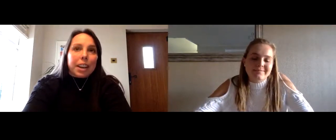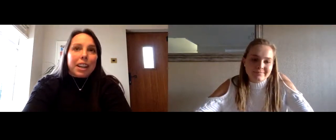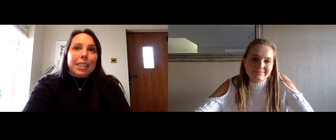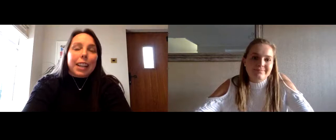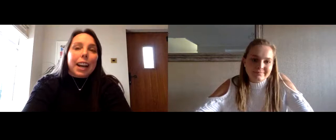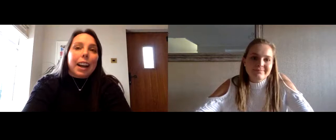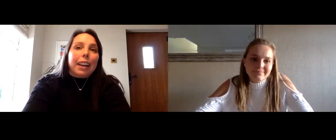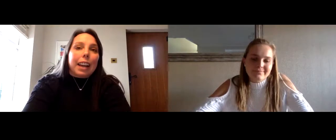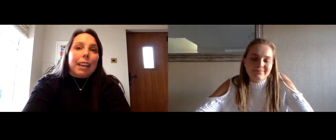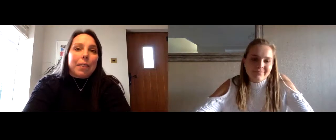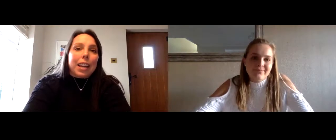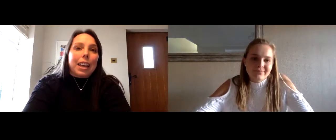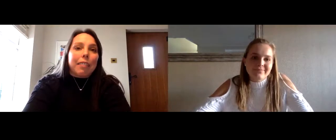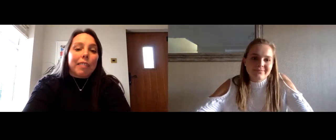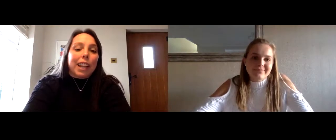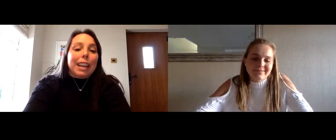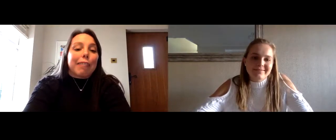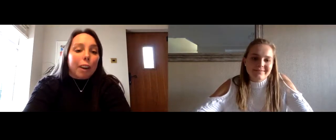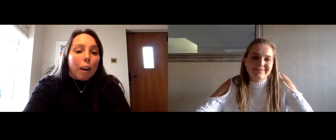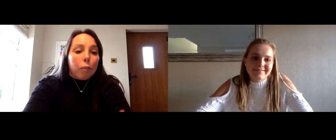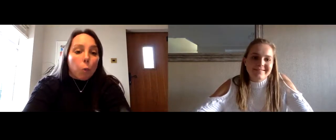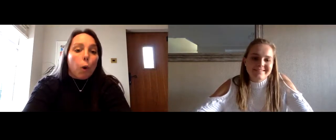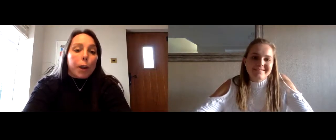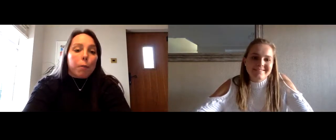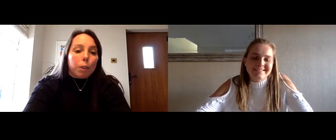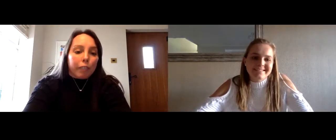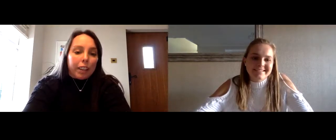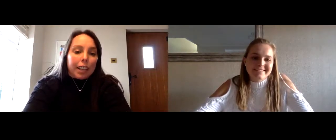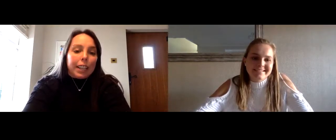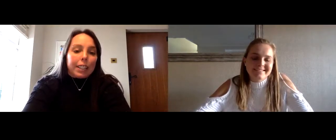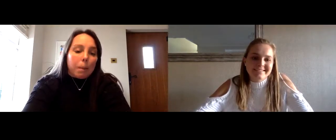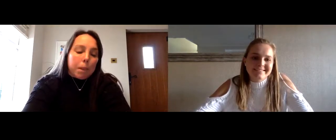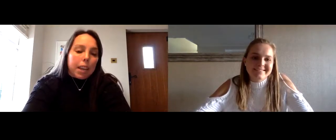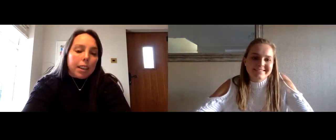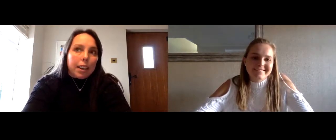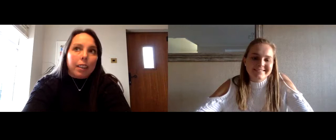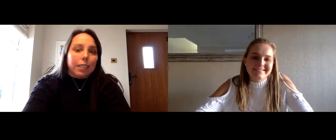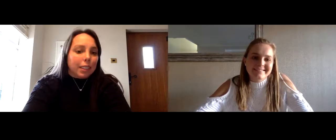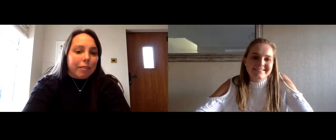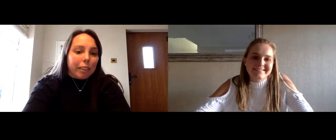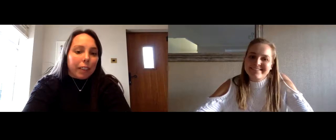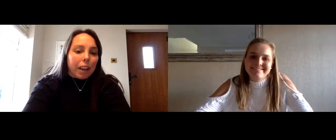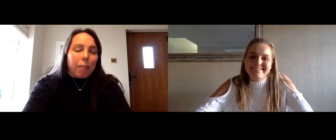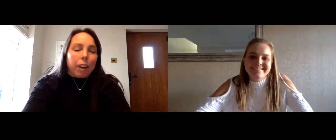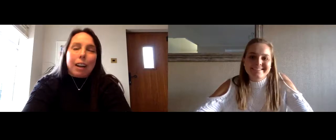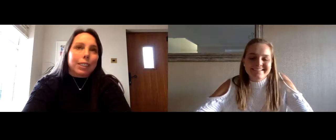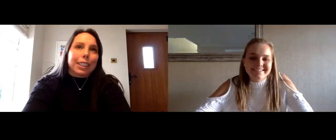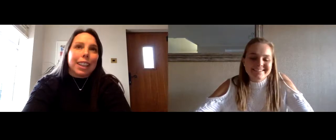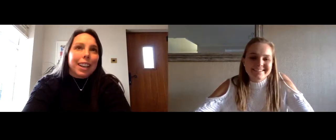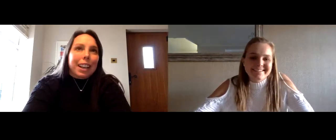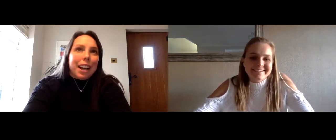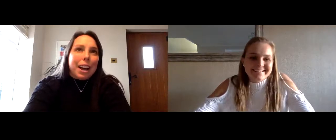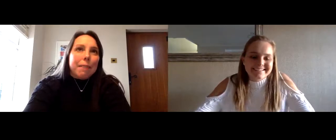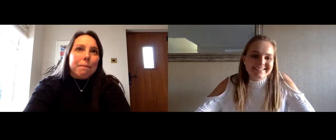2009 so that kind of gave me a flavor of what it would feel like to compete in london in front of that home crowd